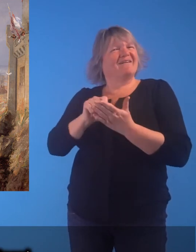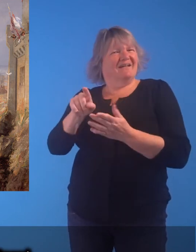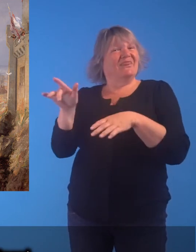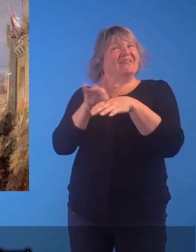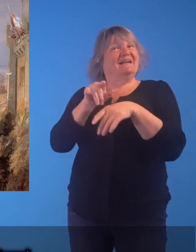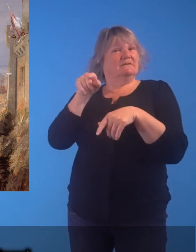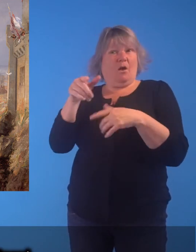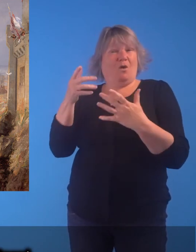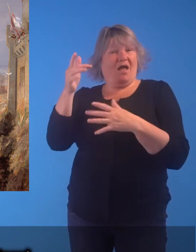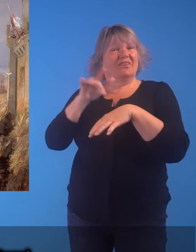at the Theatre Royal.